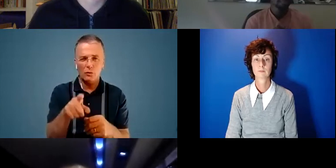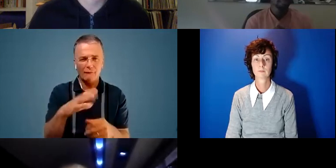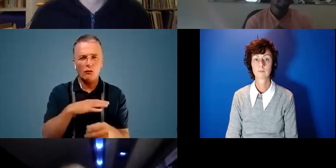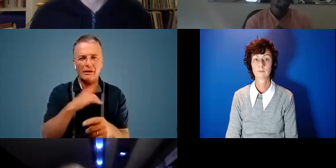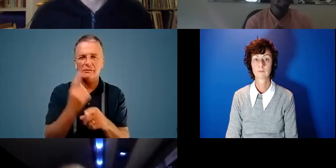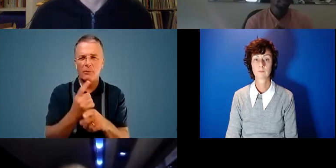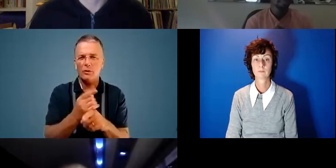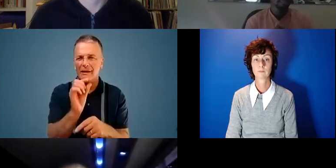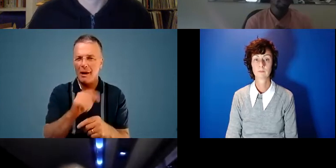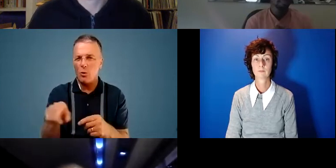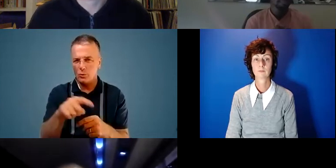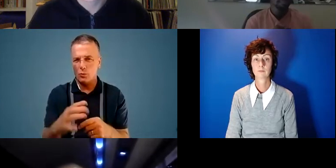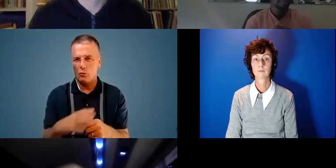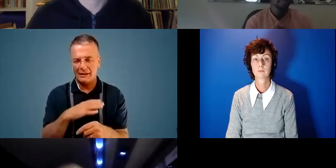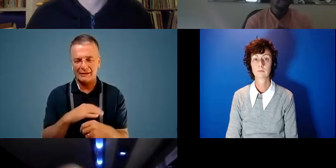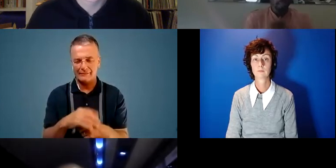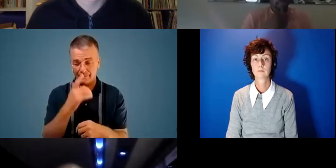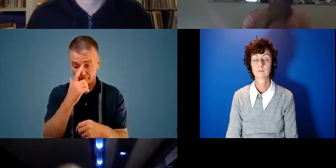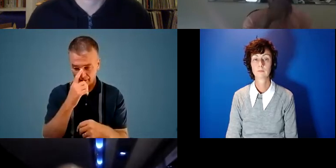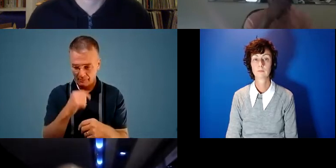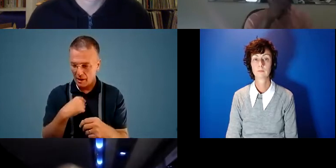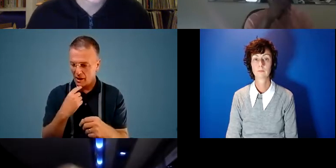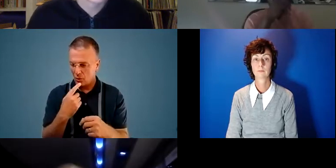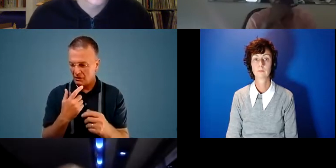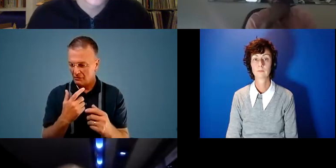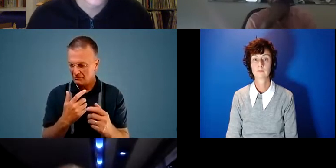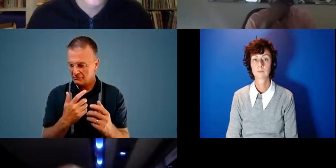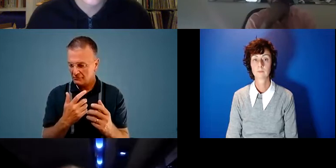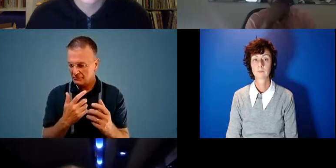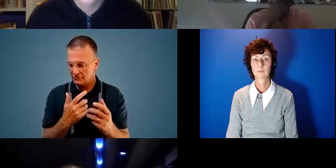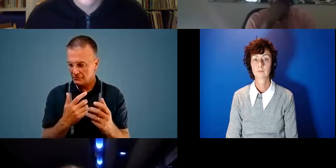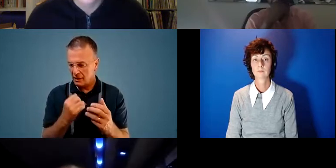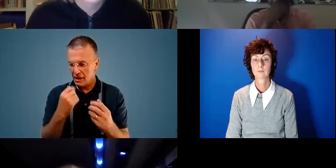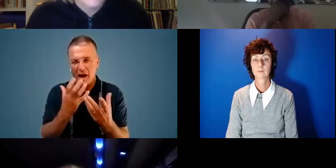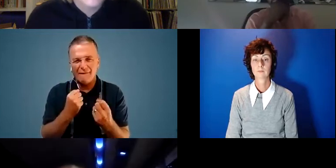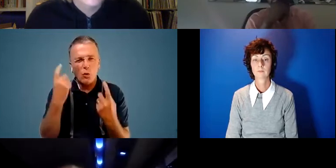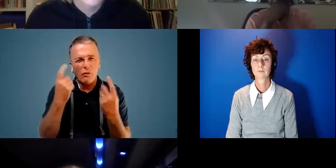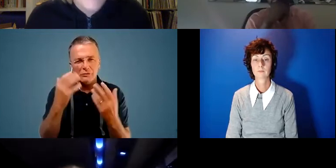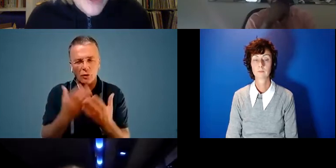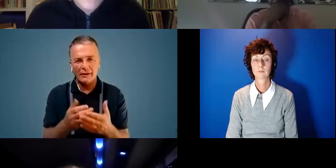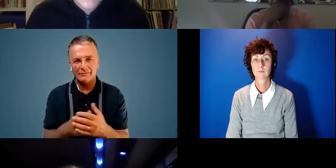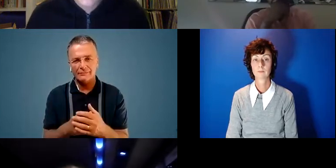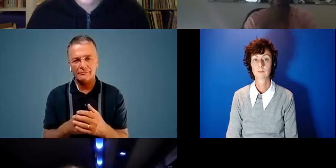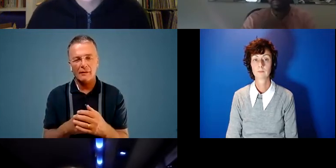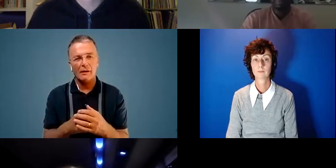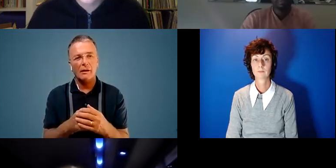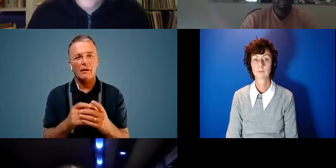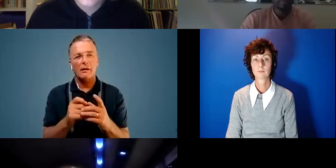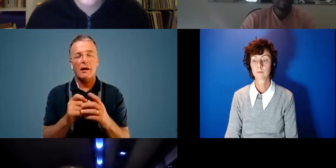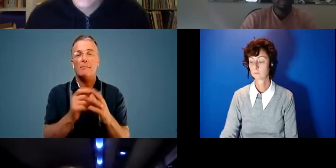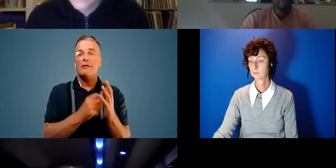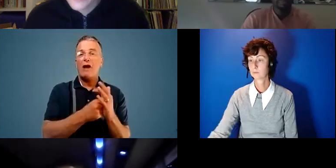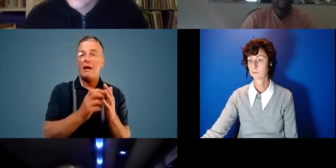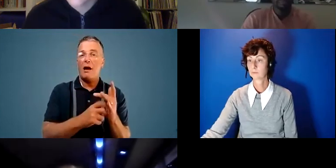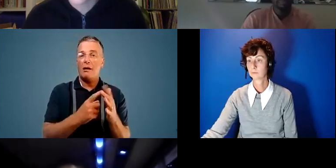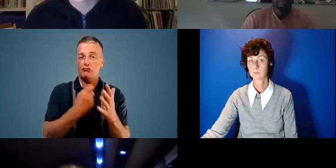uh already a little bit but um i'll just uh want to get all of your thoughts on it so uh perenna ready um a new york